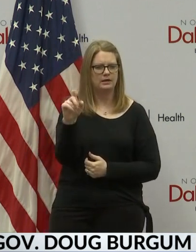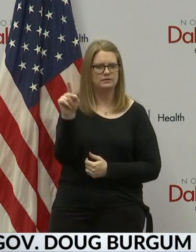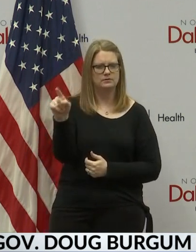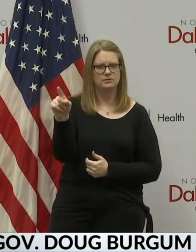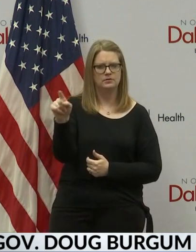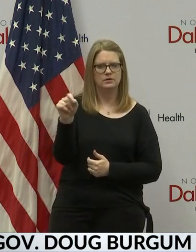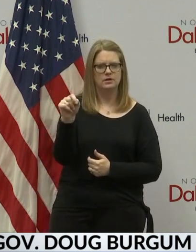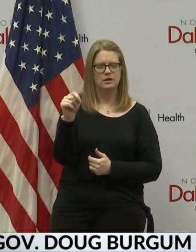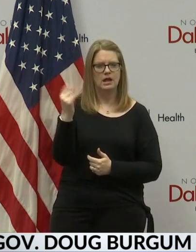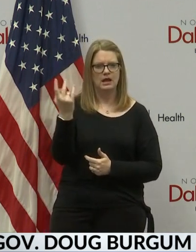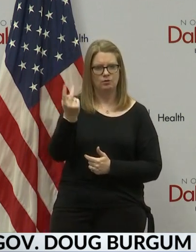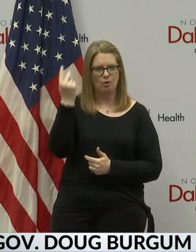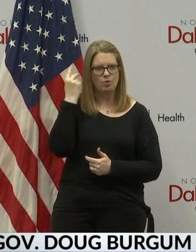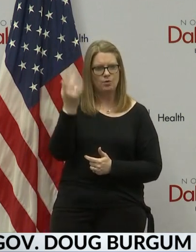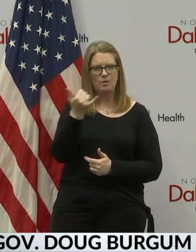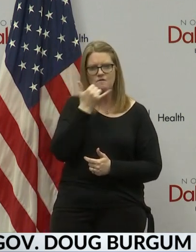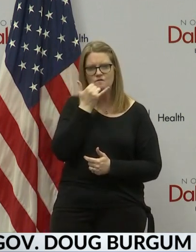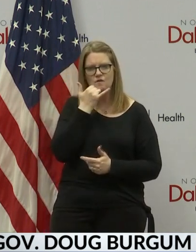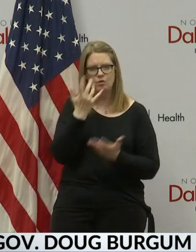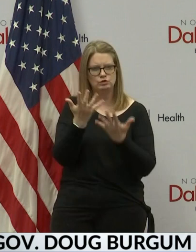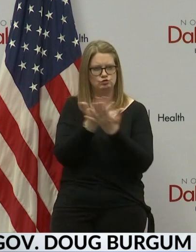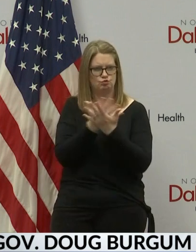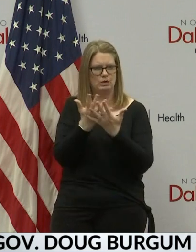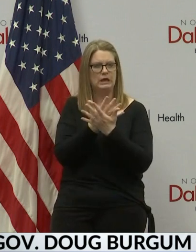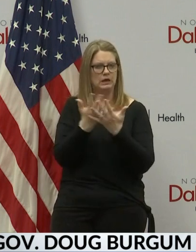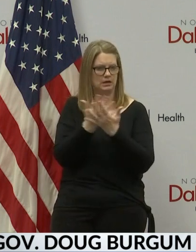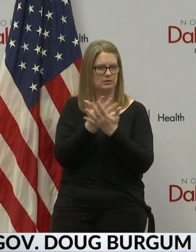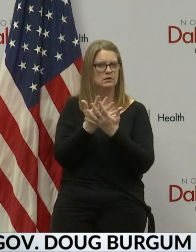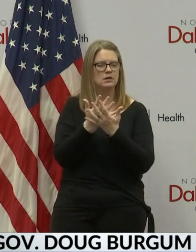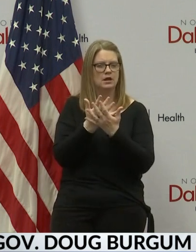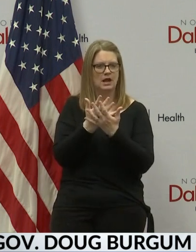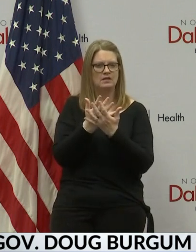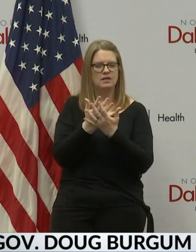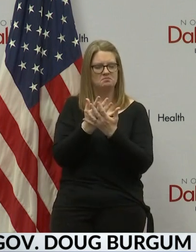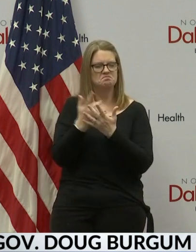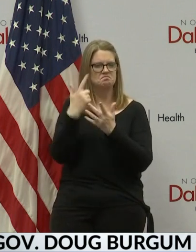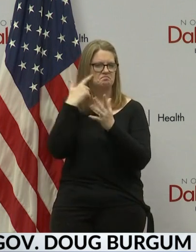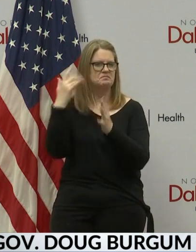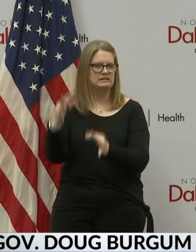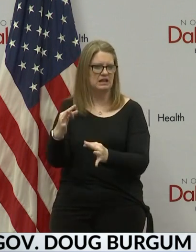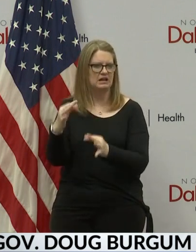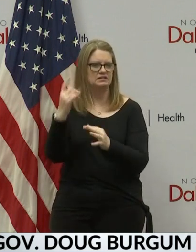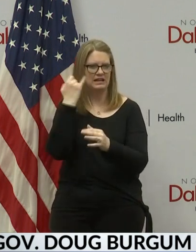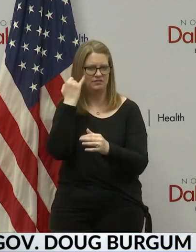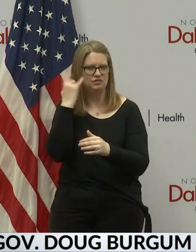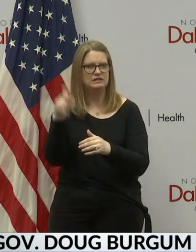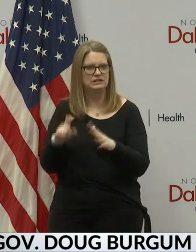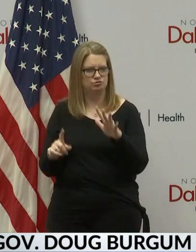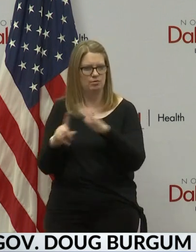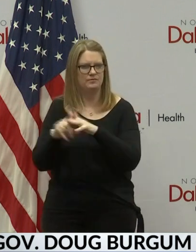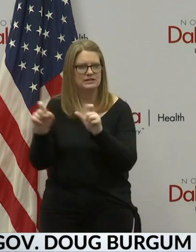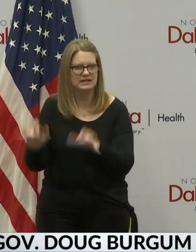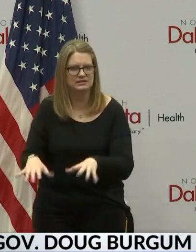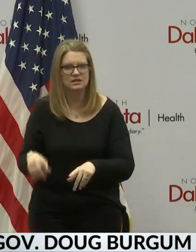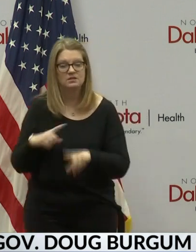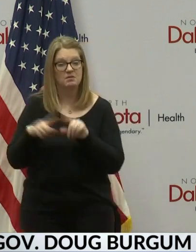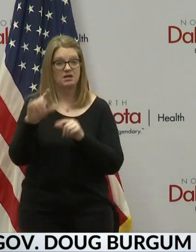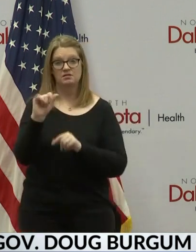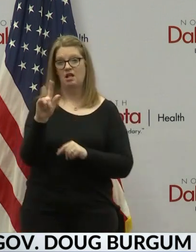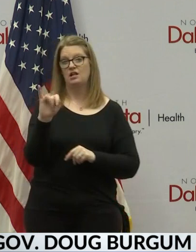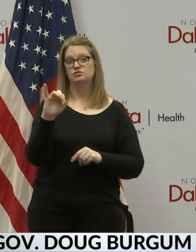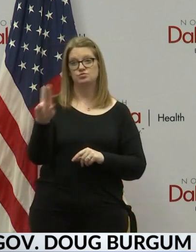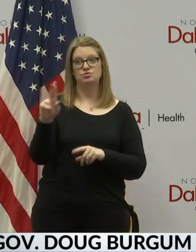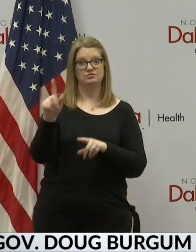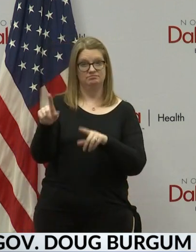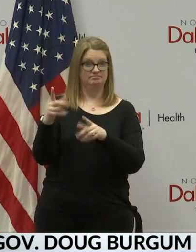and go through a phone screening with them and then determine whether or not they should be tested. But Alltrue has enough test kits to keep testing through